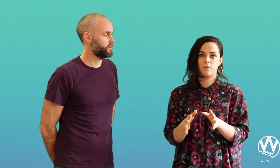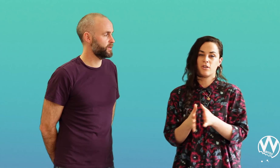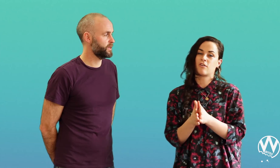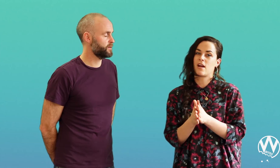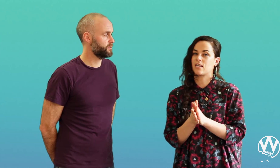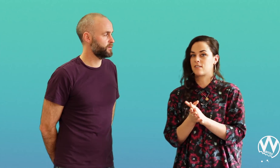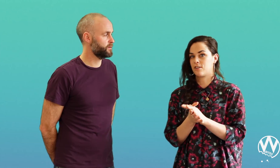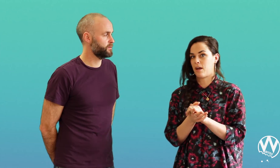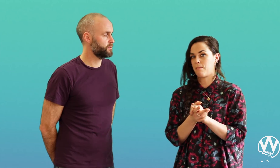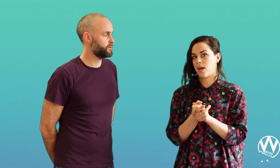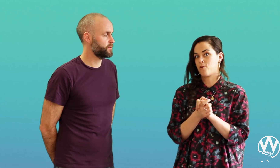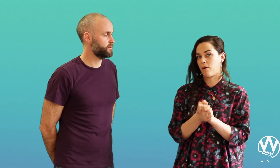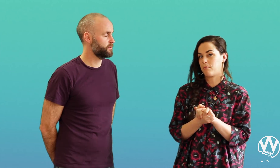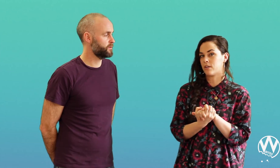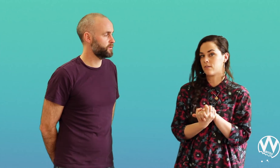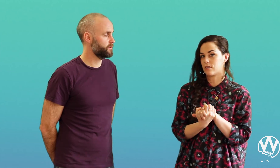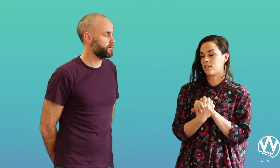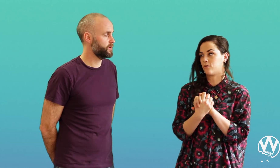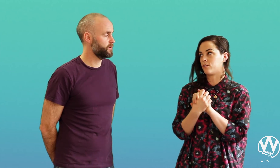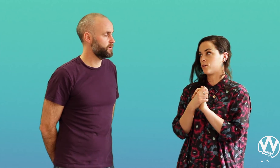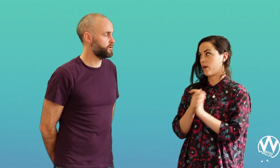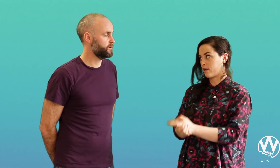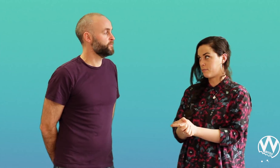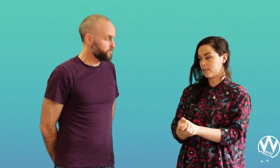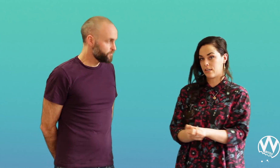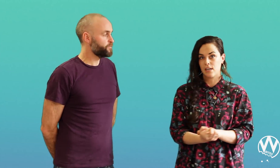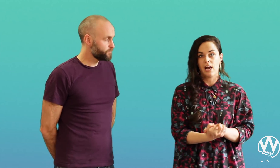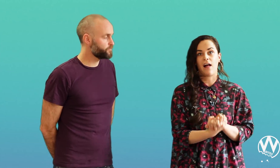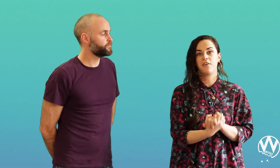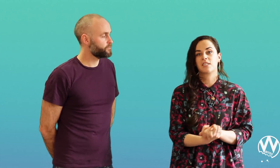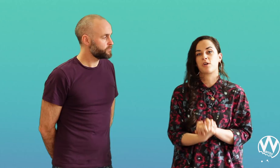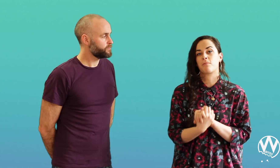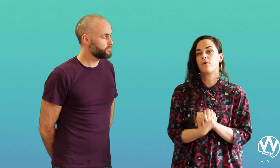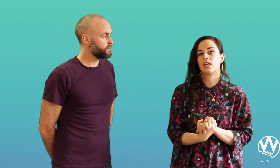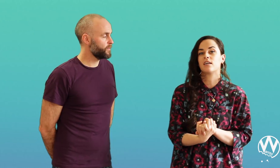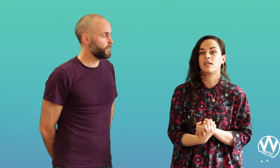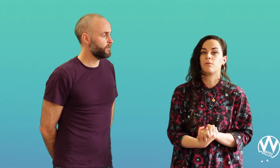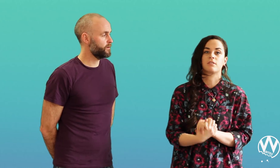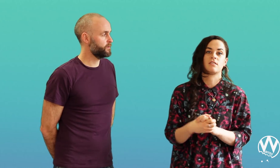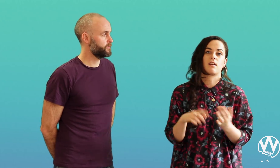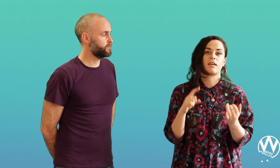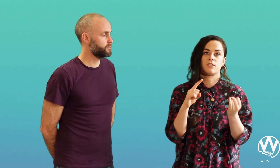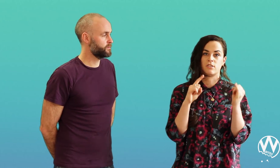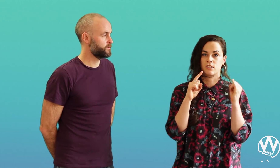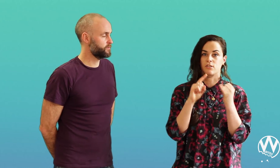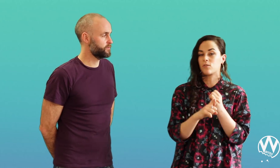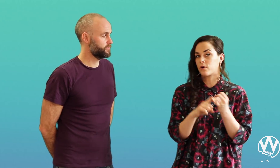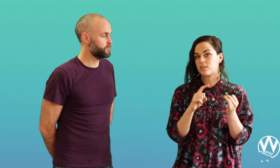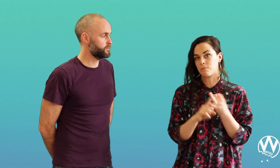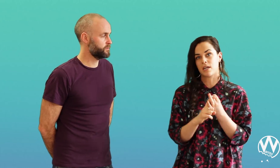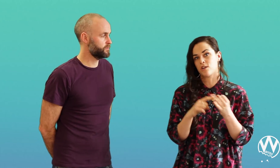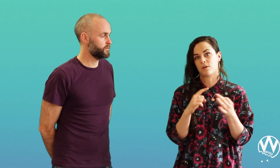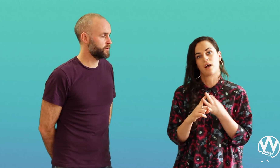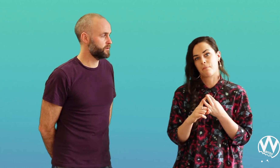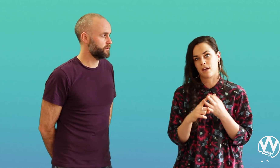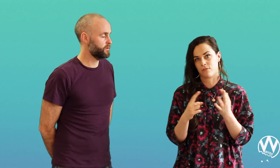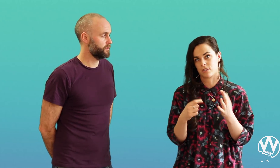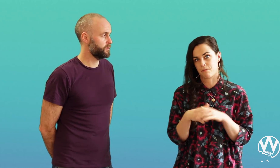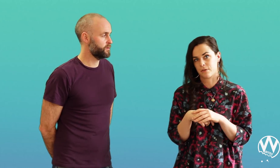when you're creating a search campaign, you probably are using the Google URL builder. And this is where you're putting in keywords into like your source, your medium, your campaign, for example.